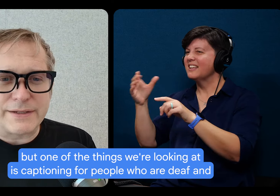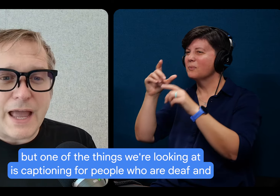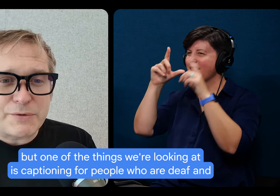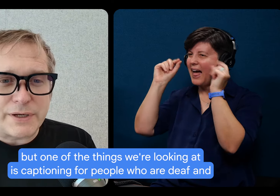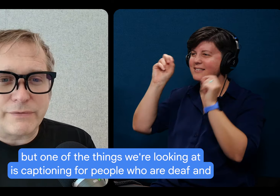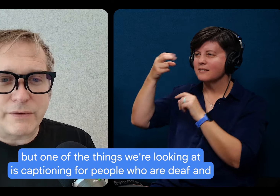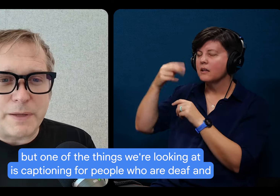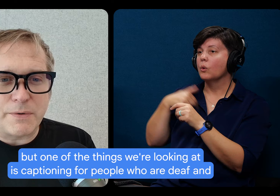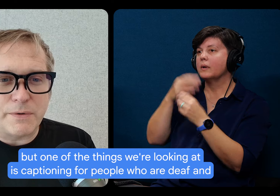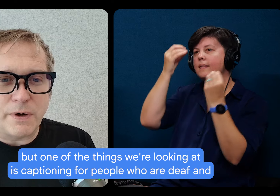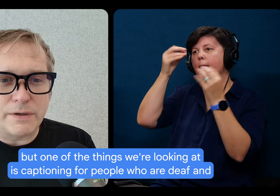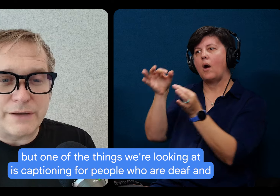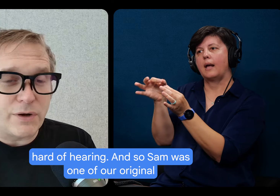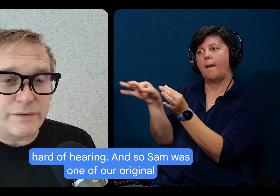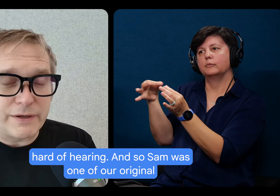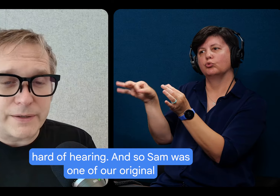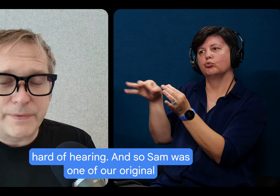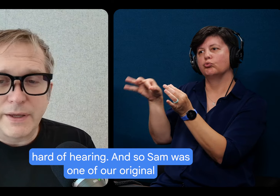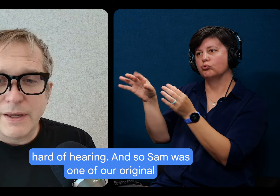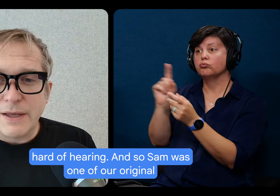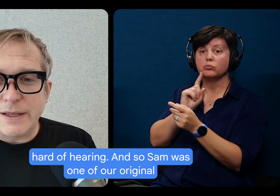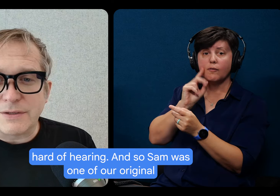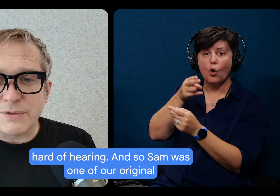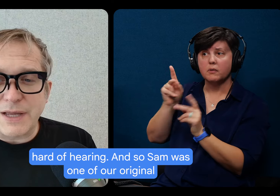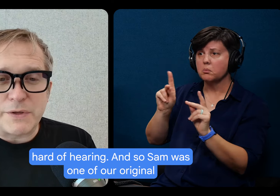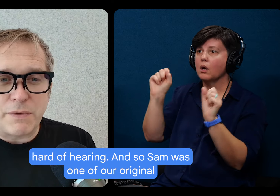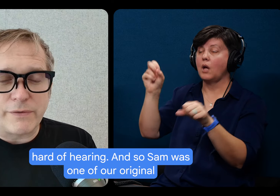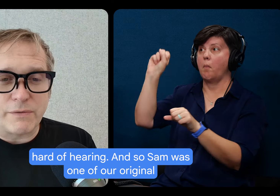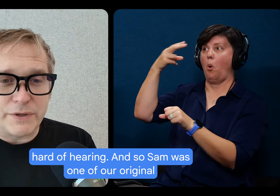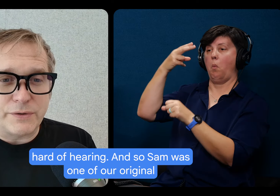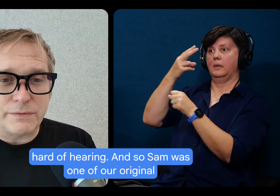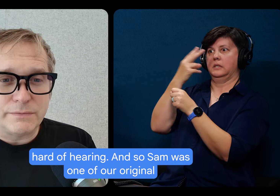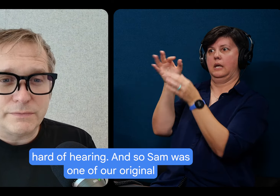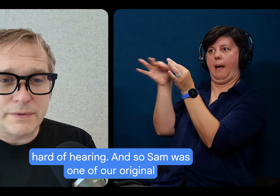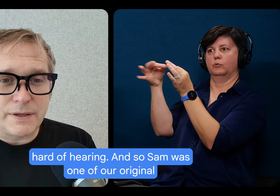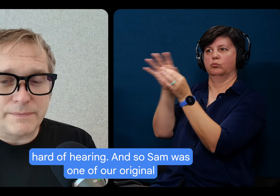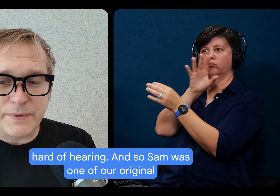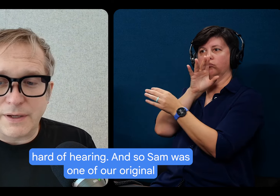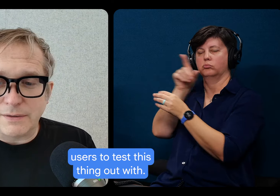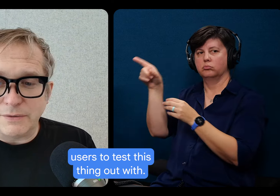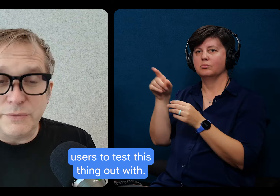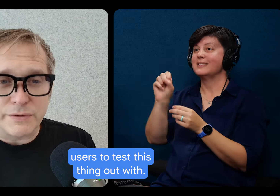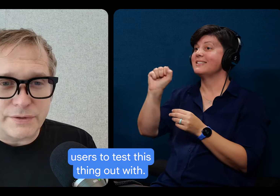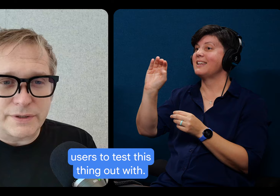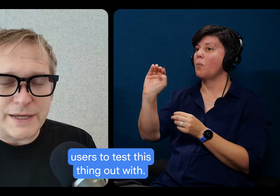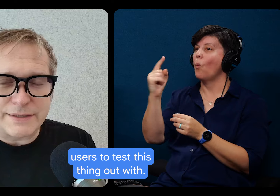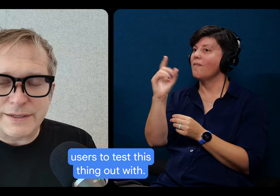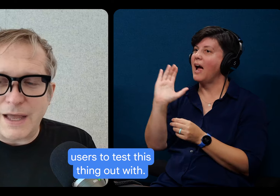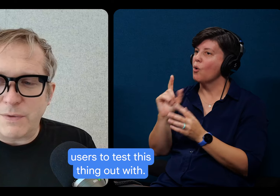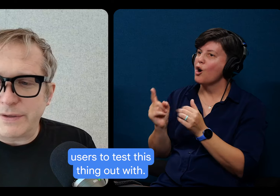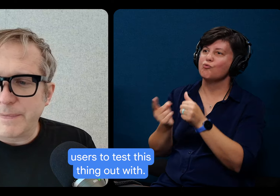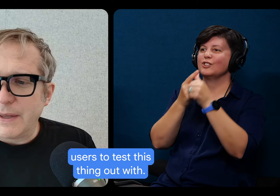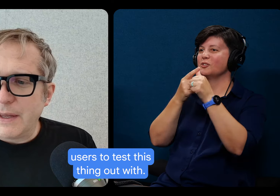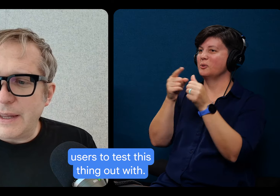looking at is captioning for people who are deaf and hard of hearing. And so Sam was one of our original users to test